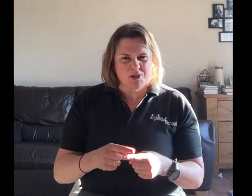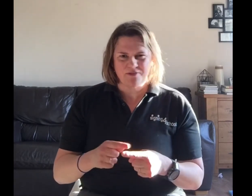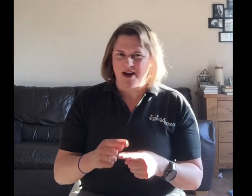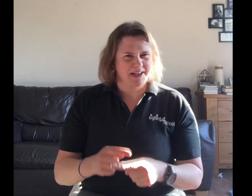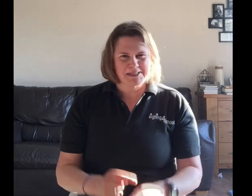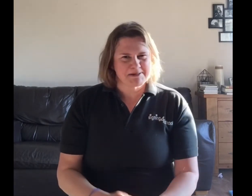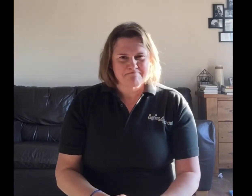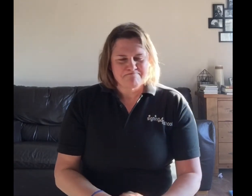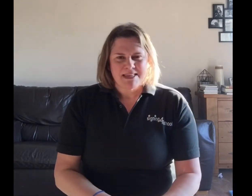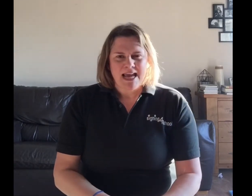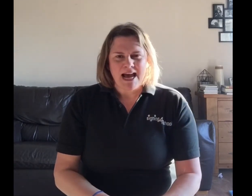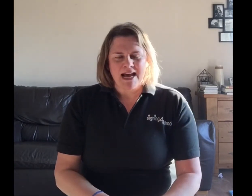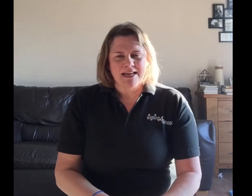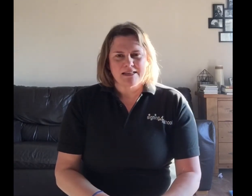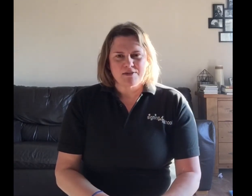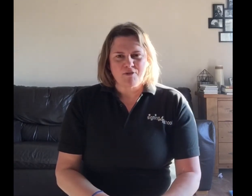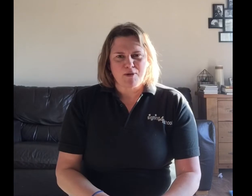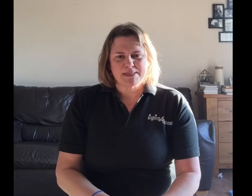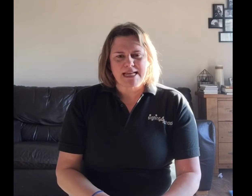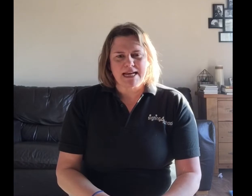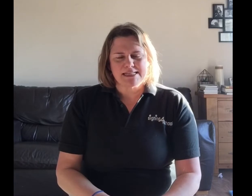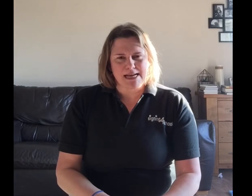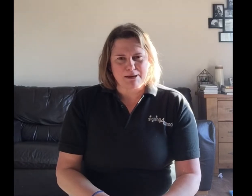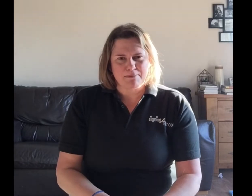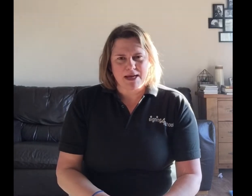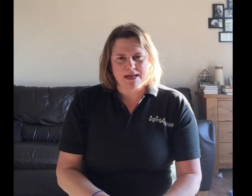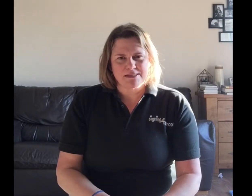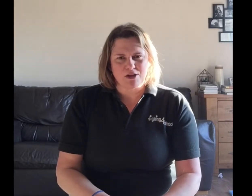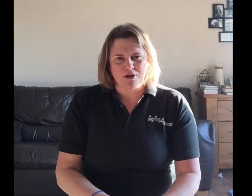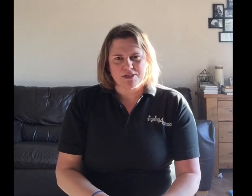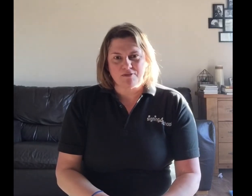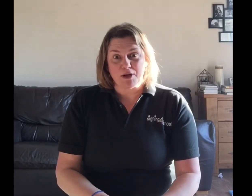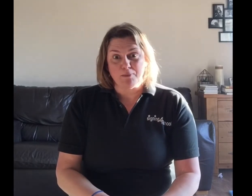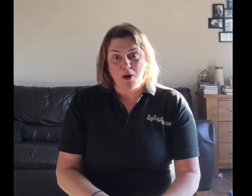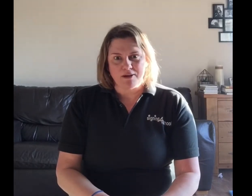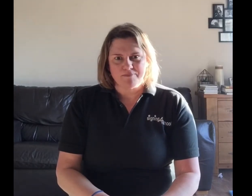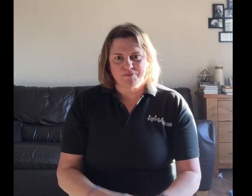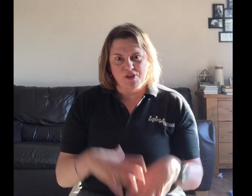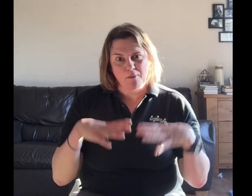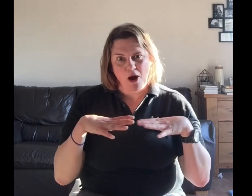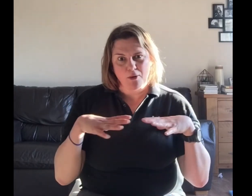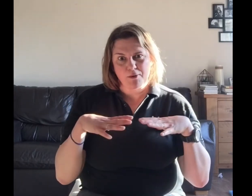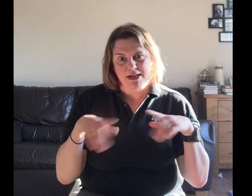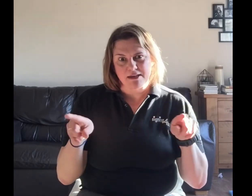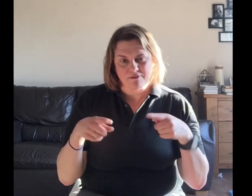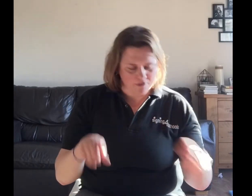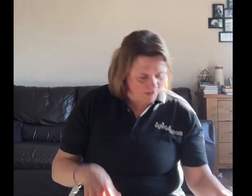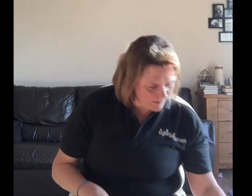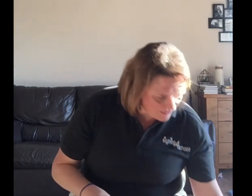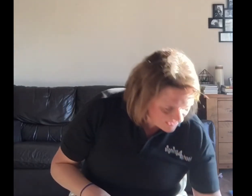fast. And it's from Signing Sound Songs Volume 1. So are we ready for the music?